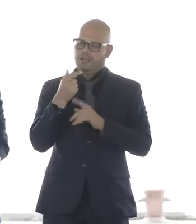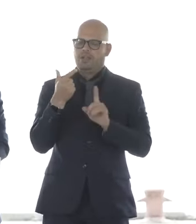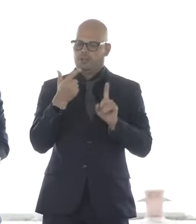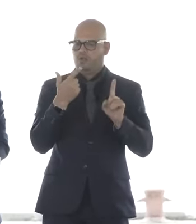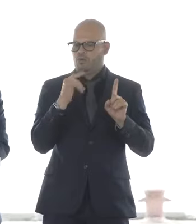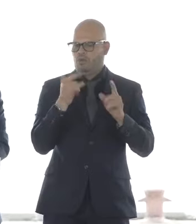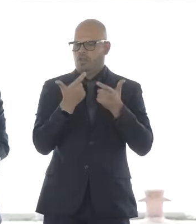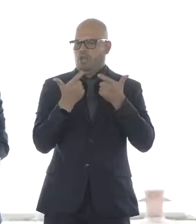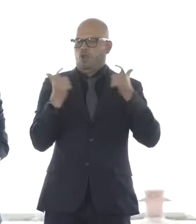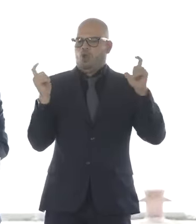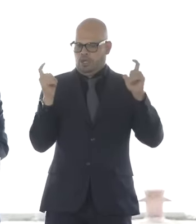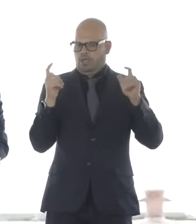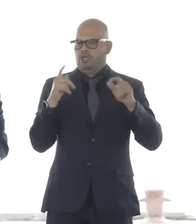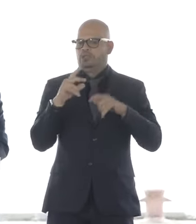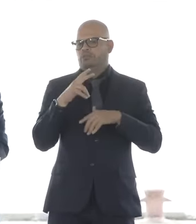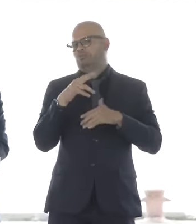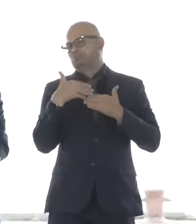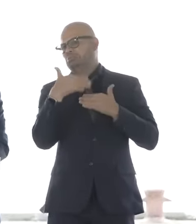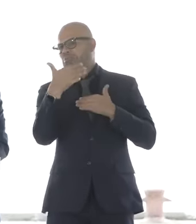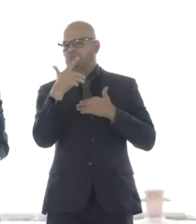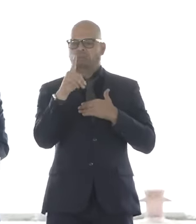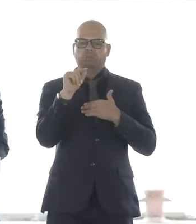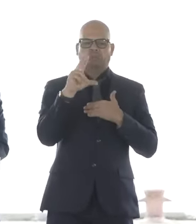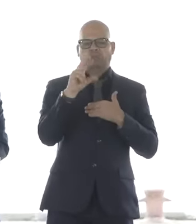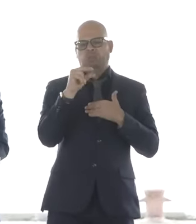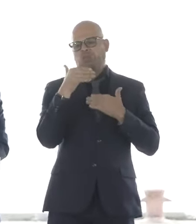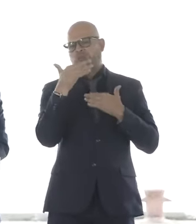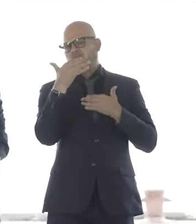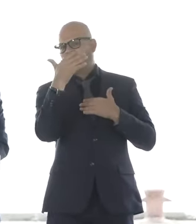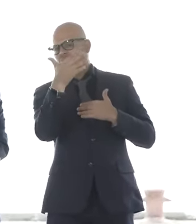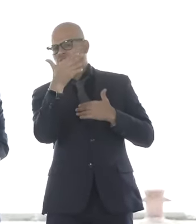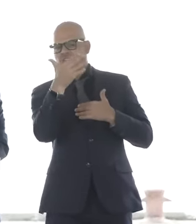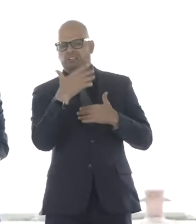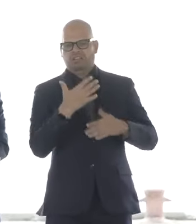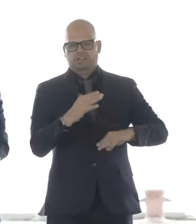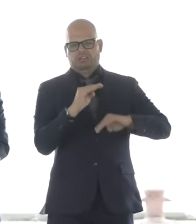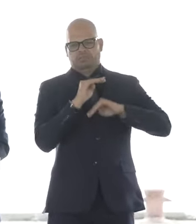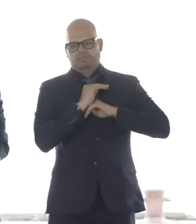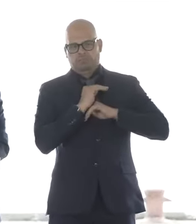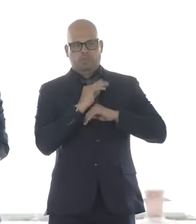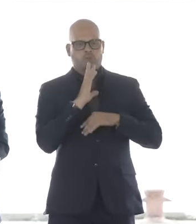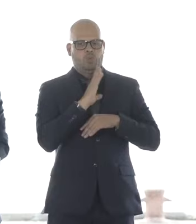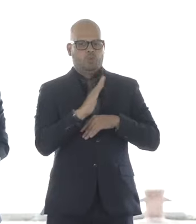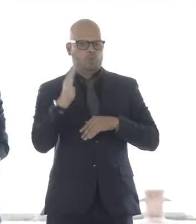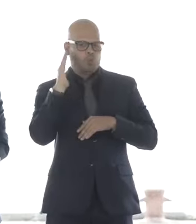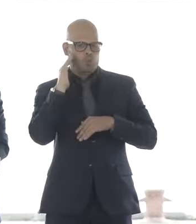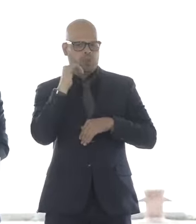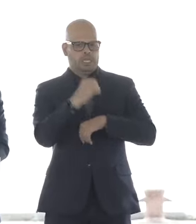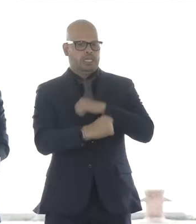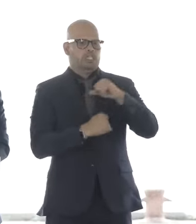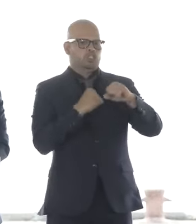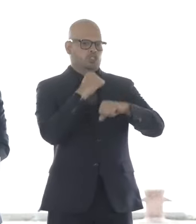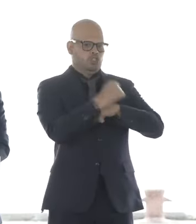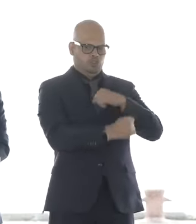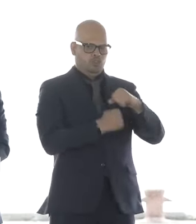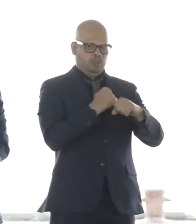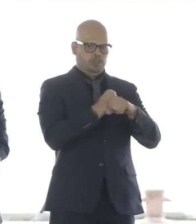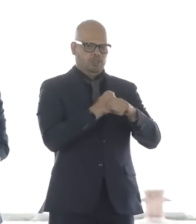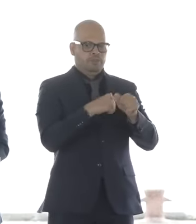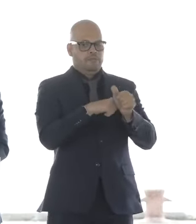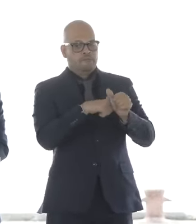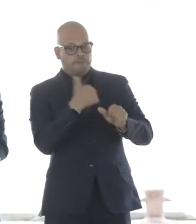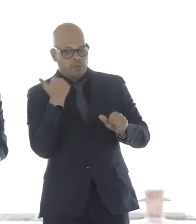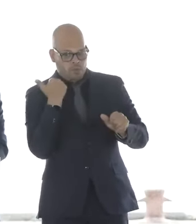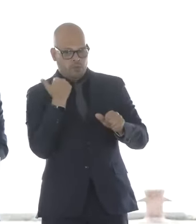million American homes for one year. It would also avoid 78 million metric tons of CO2